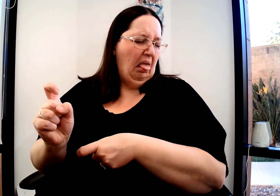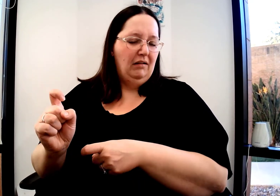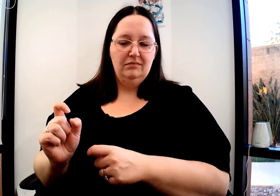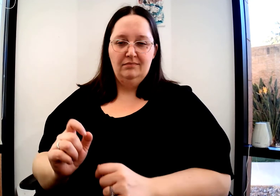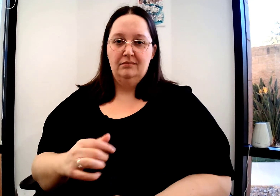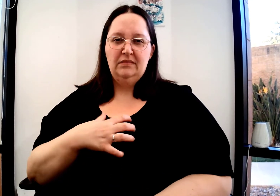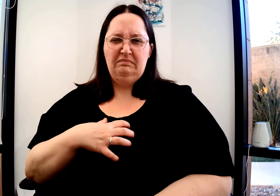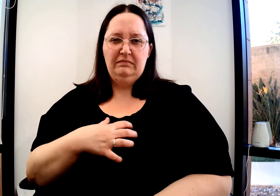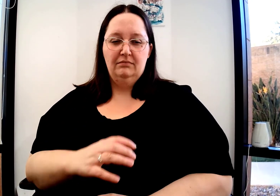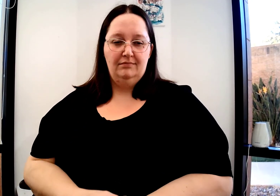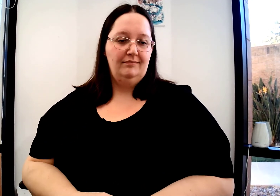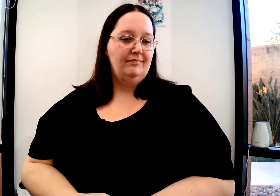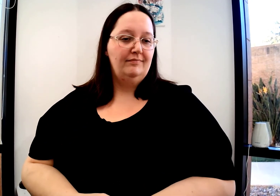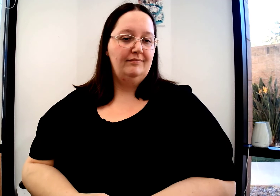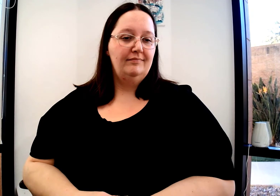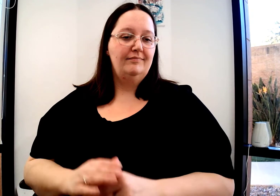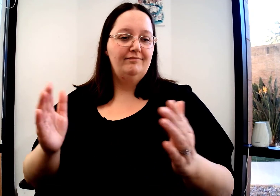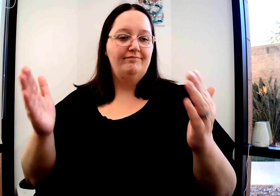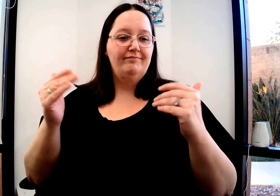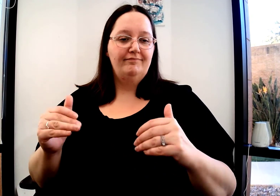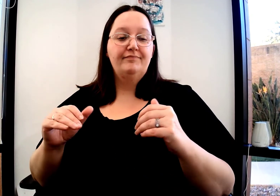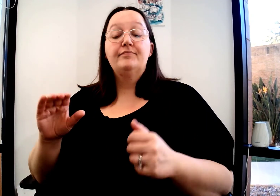It's spoiled milk. Ugh. Gross.